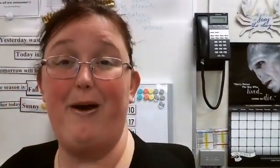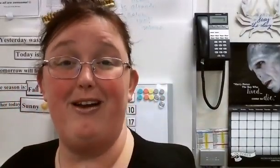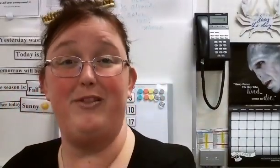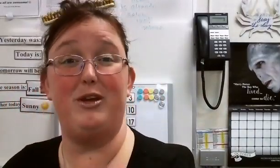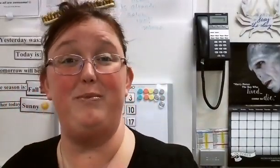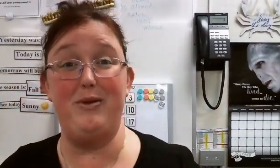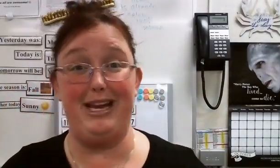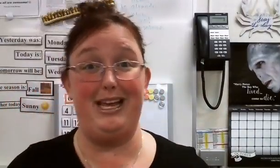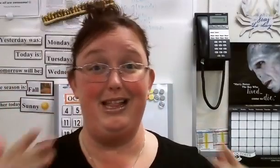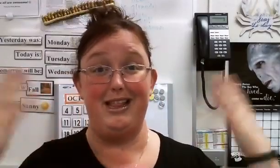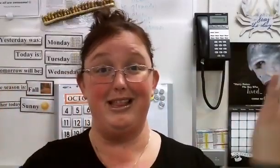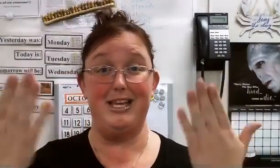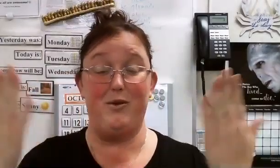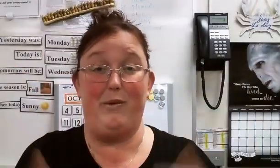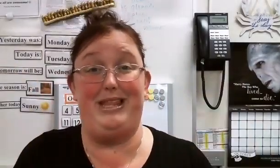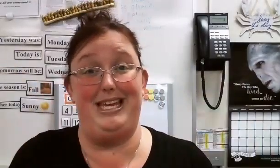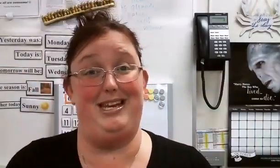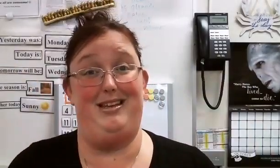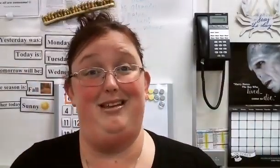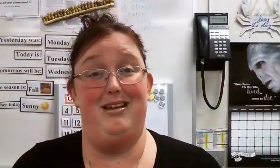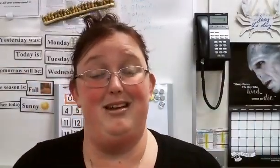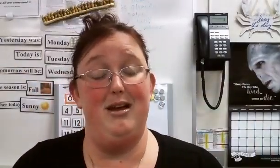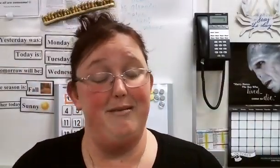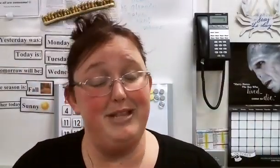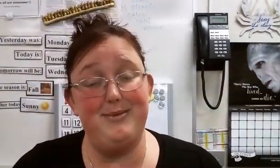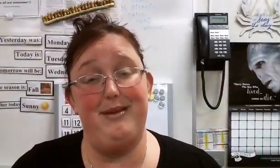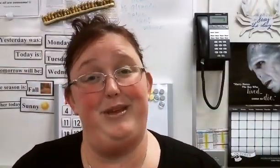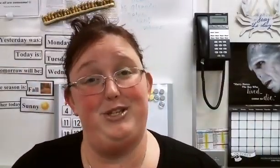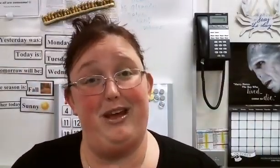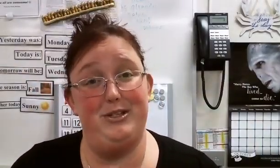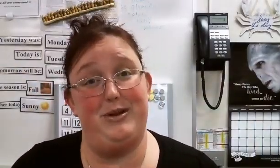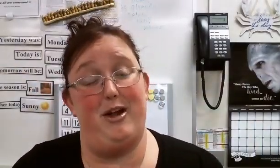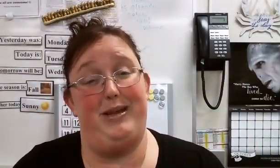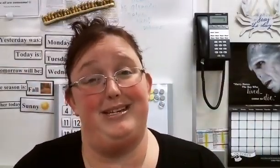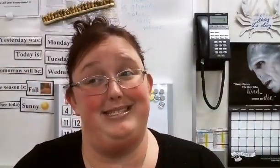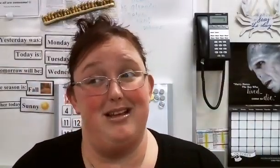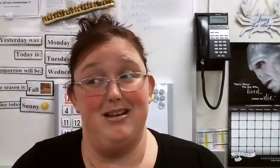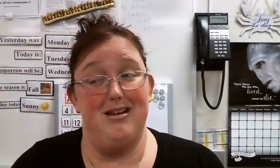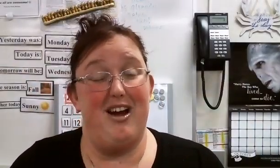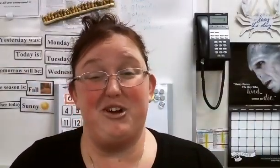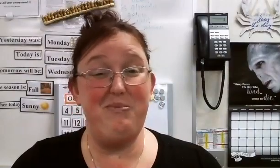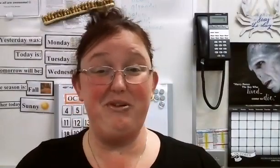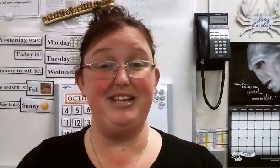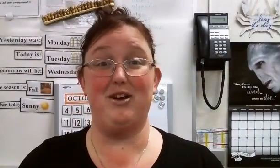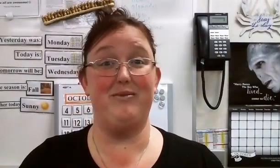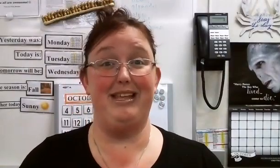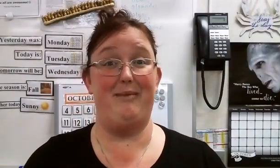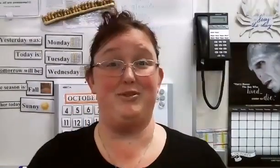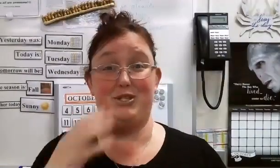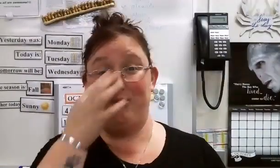part of the community that you are within. This one can be a challenge right now because our communities aren't really able to